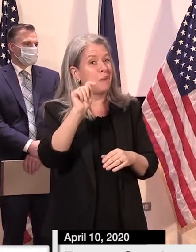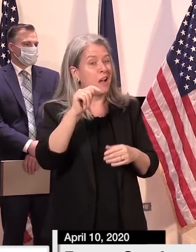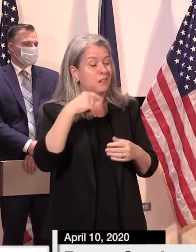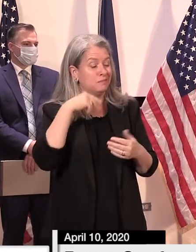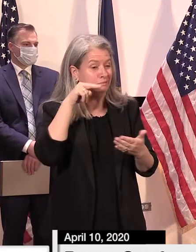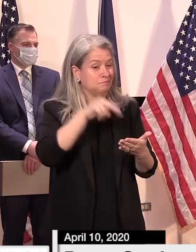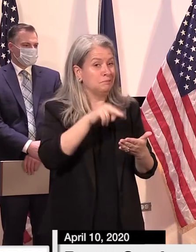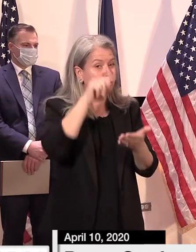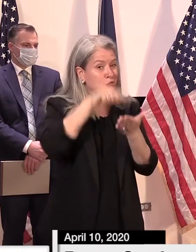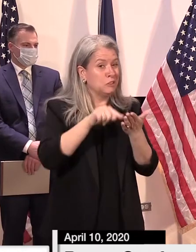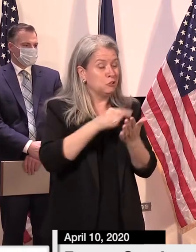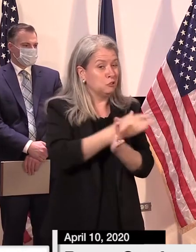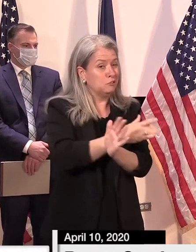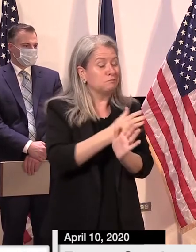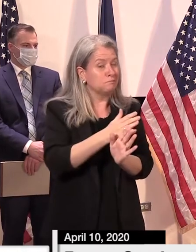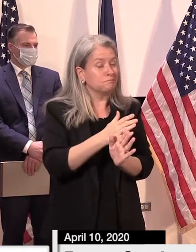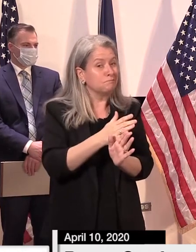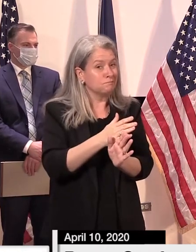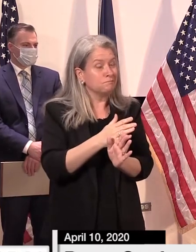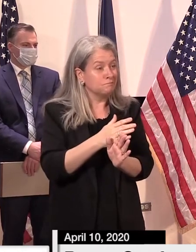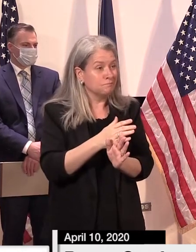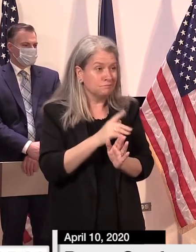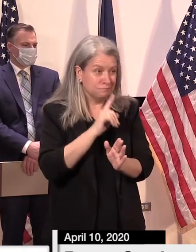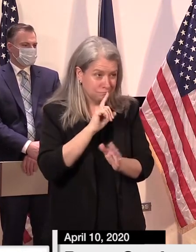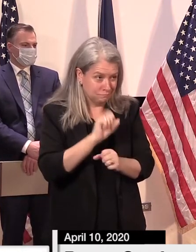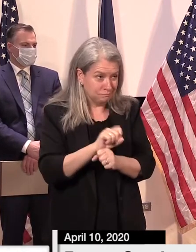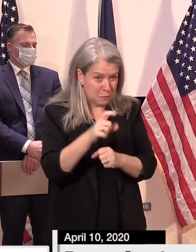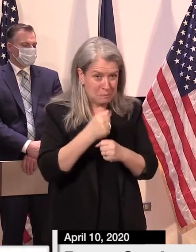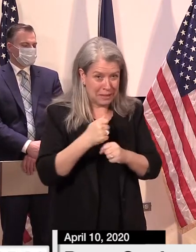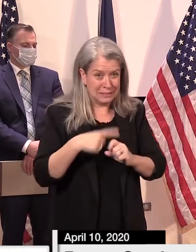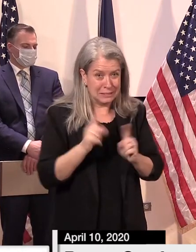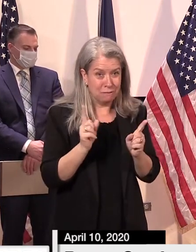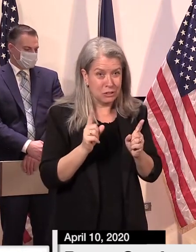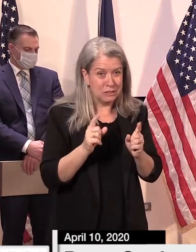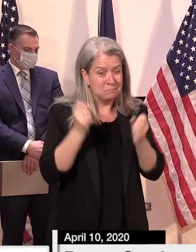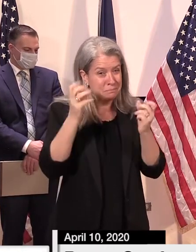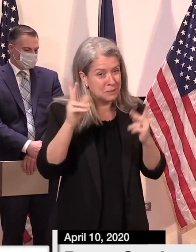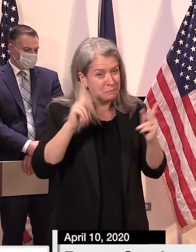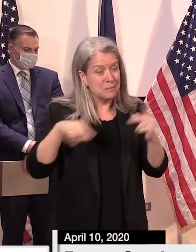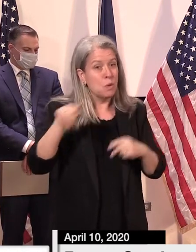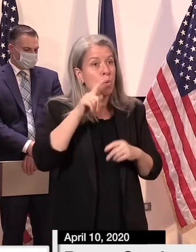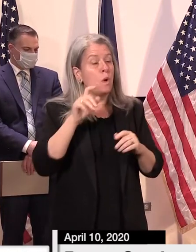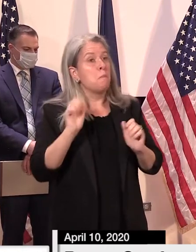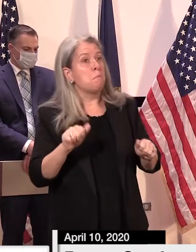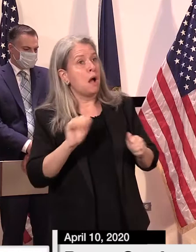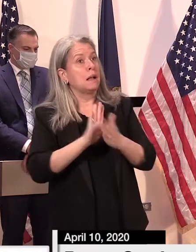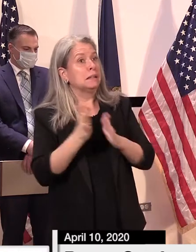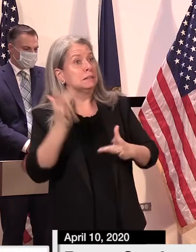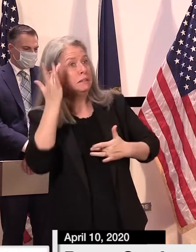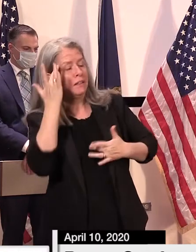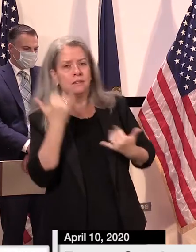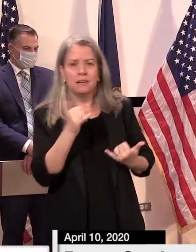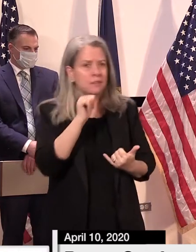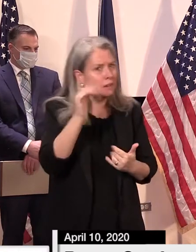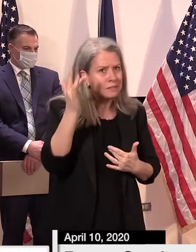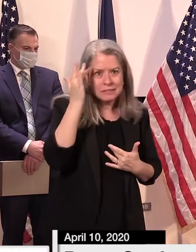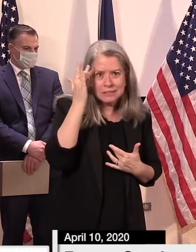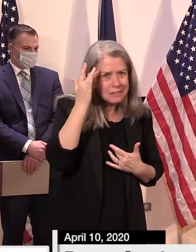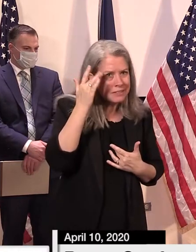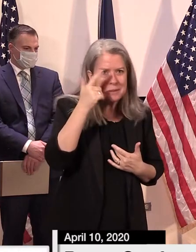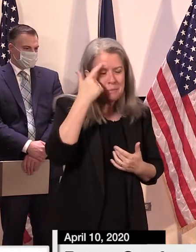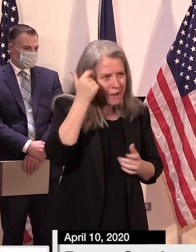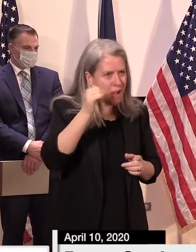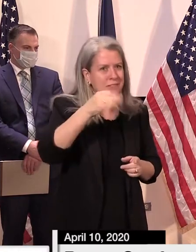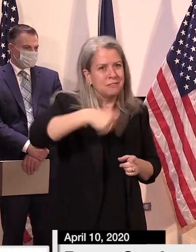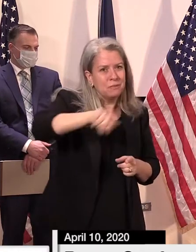making a difference. Vermonters are literally saving hundreds of lives by staying home. And it's important we don't let up